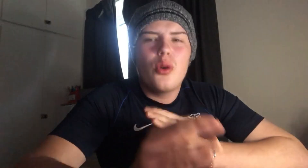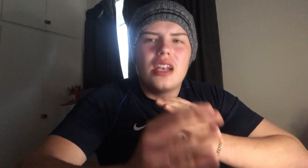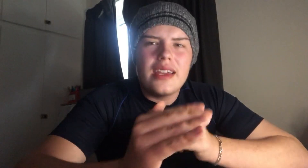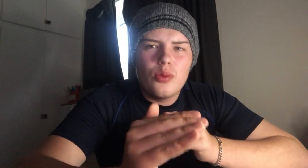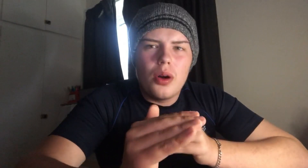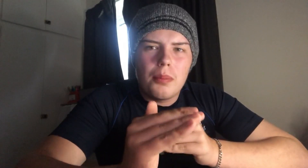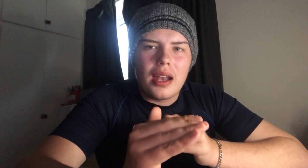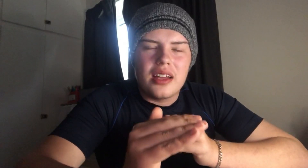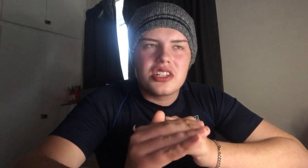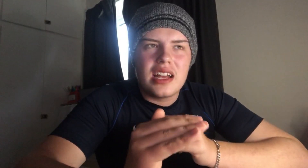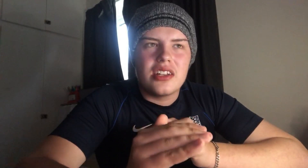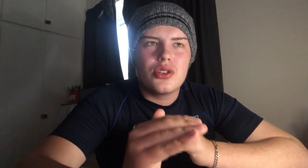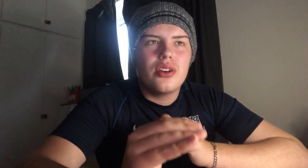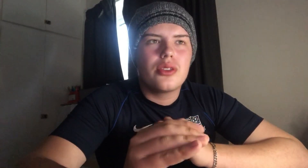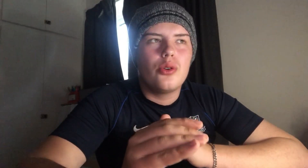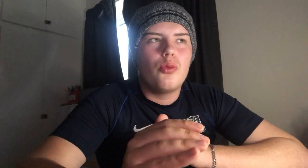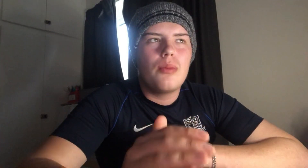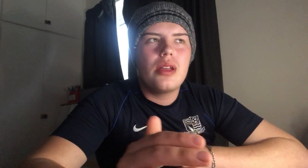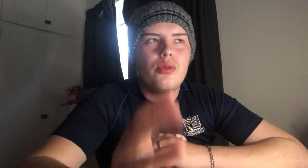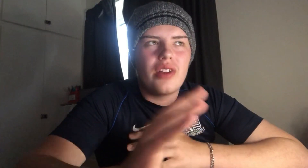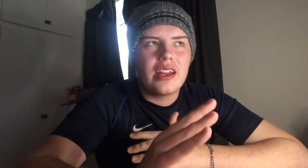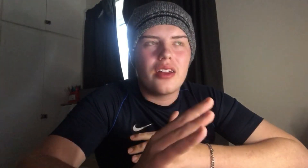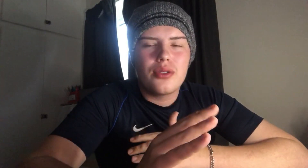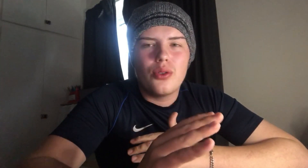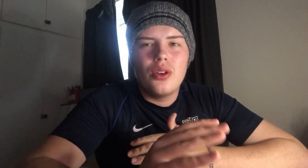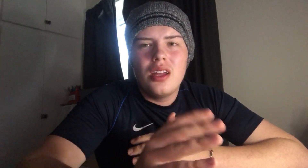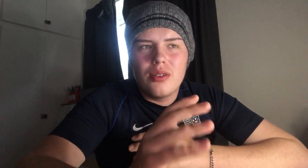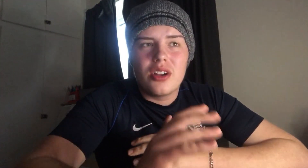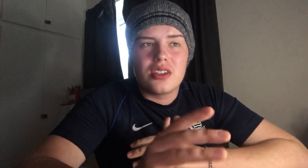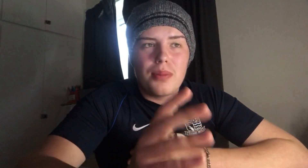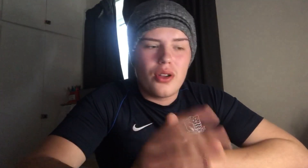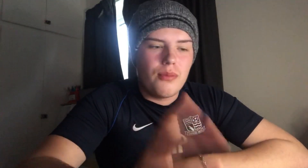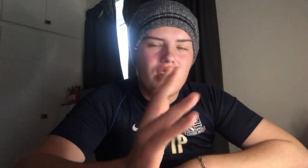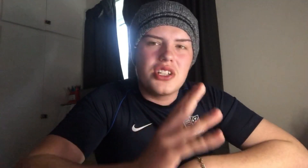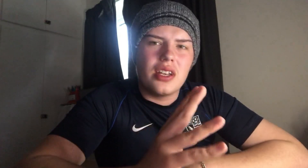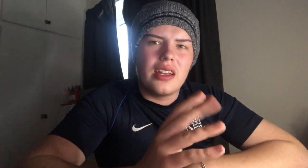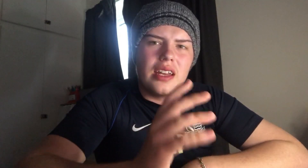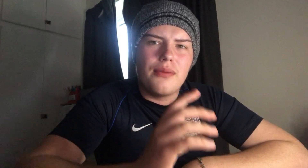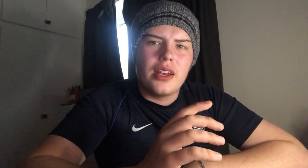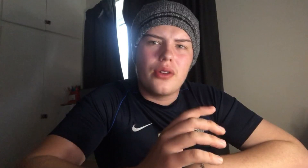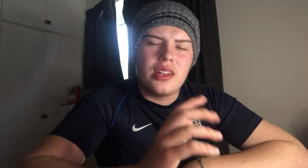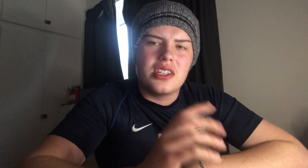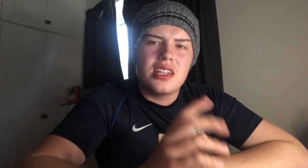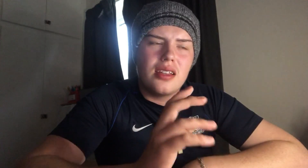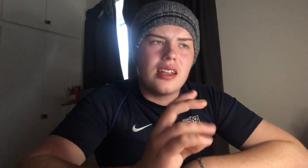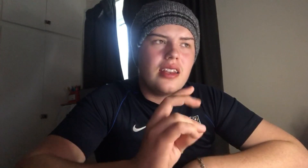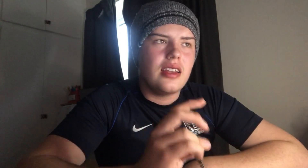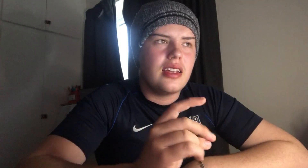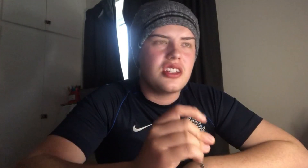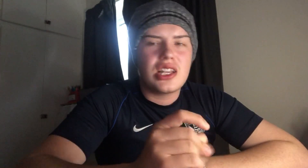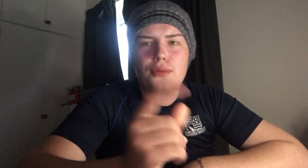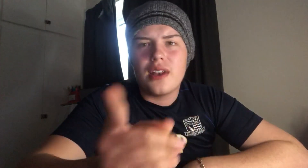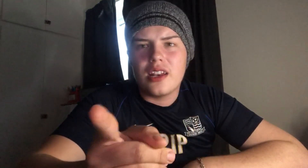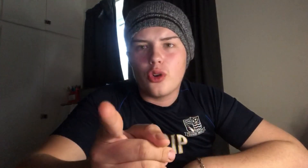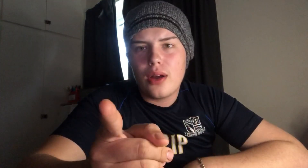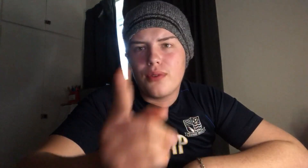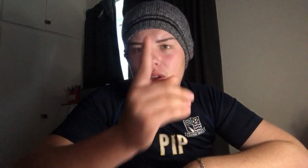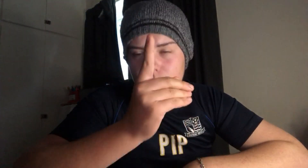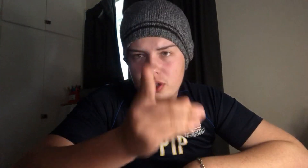lower League 1 player, standard. So I thought, when we were relegated, thought, because I put him recently in a video, in the Southend in or out video, make